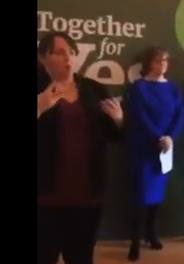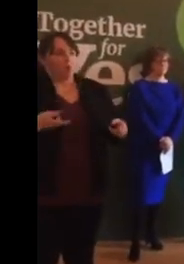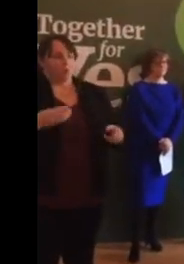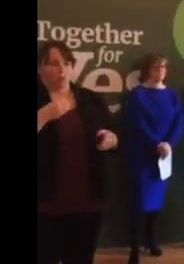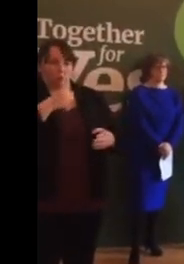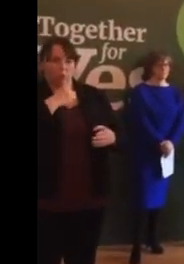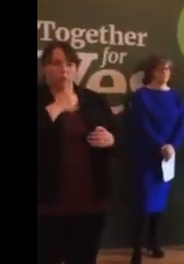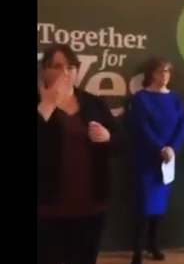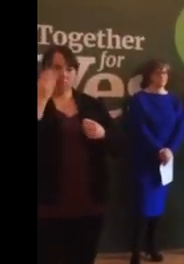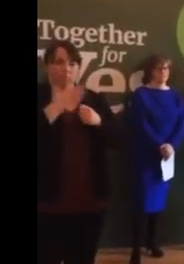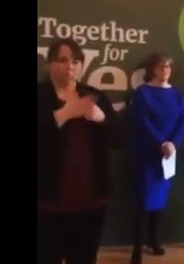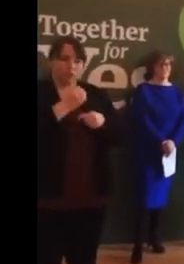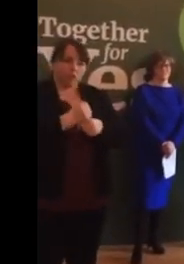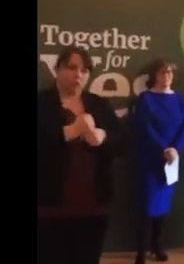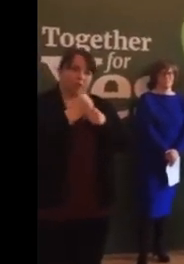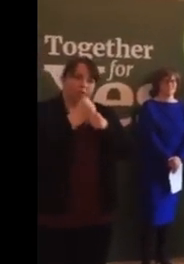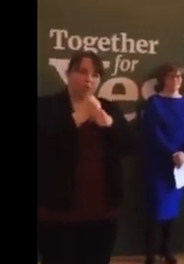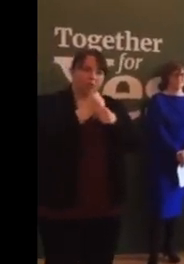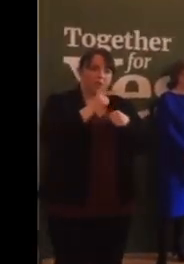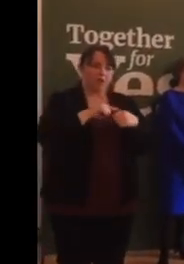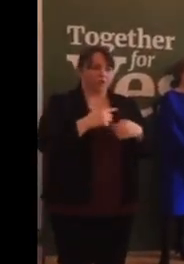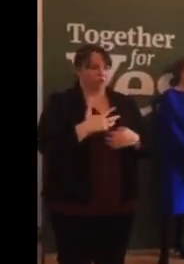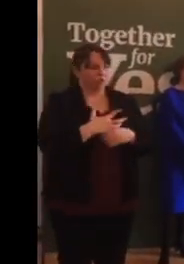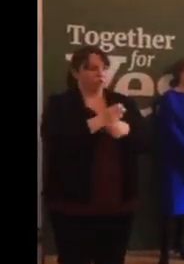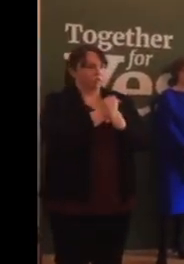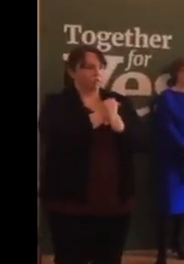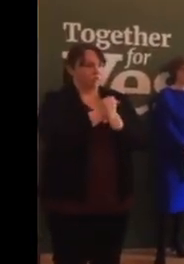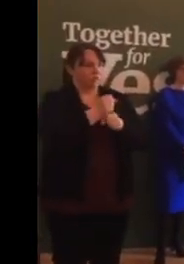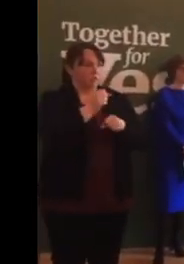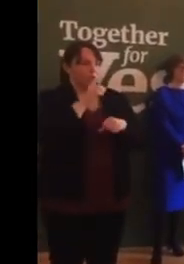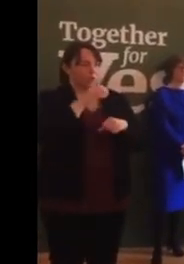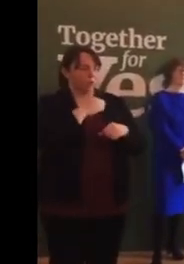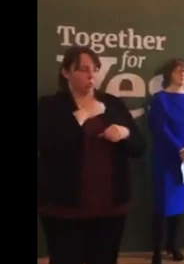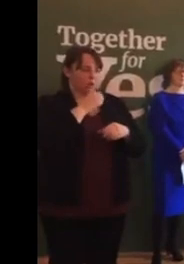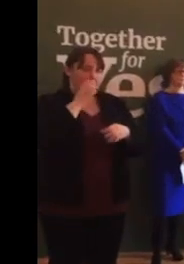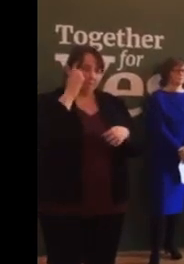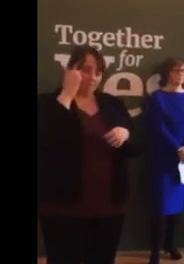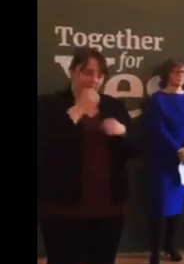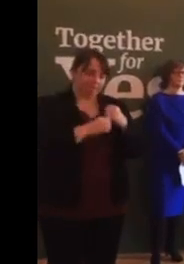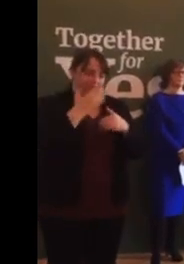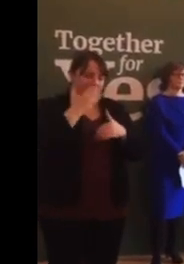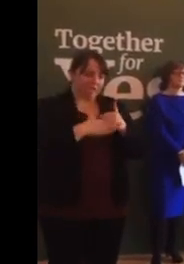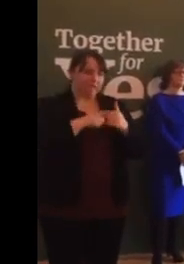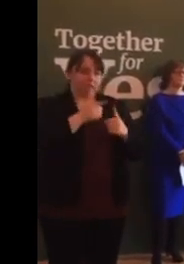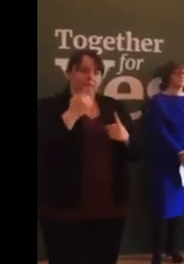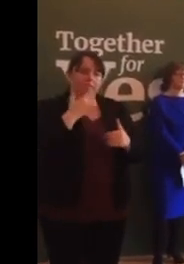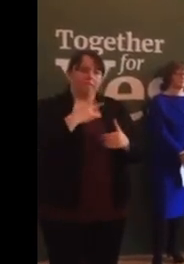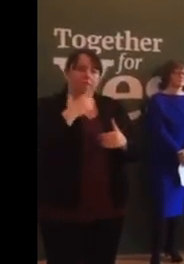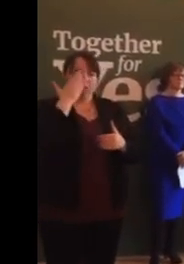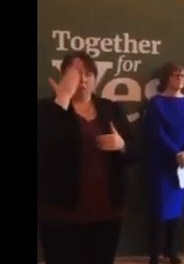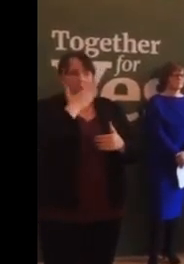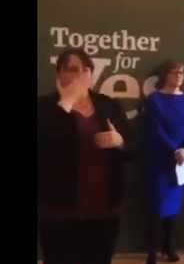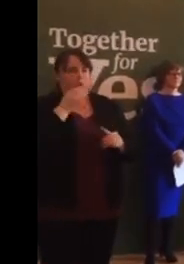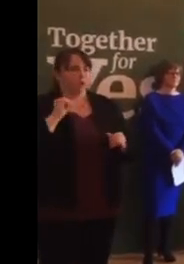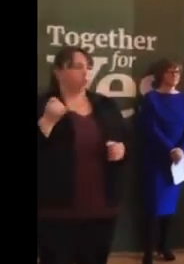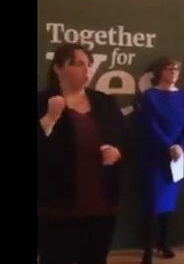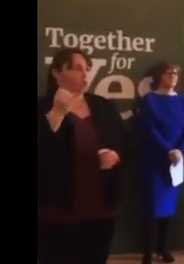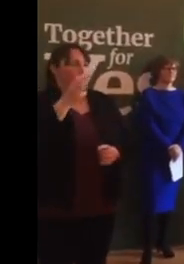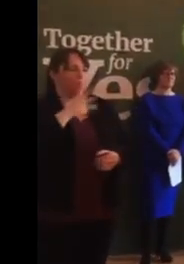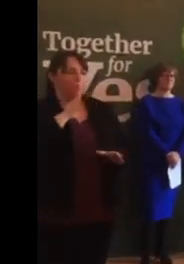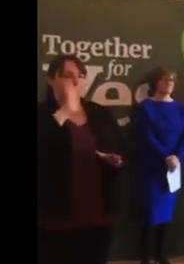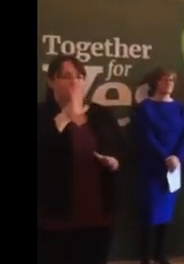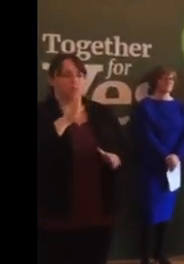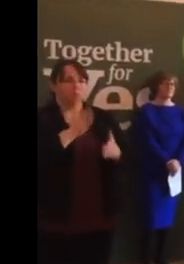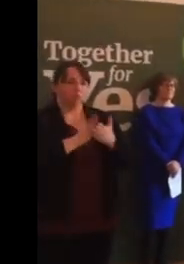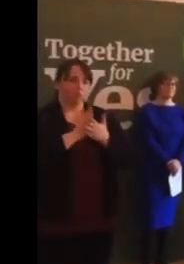end to the suffering and distress, to end these lonely journeys that women have to make across